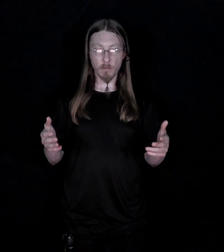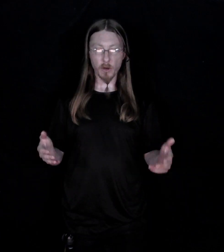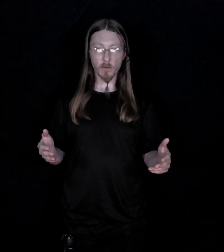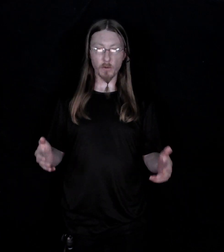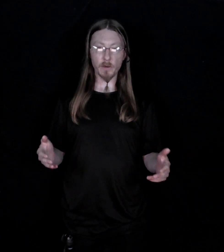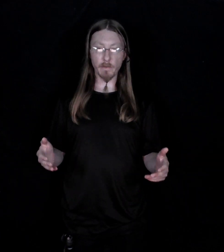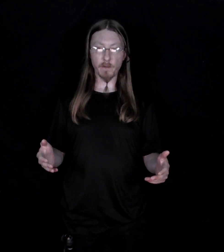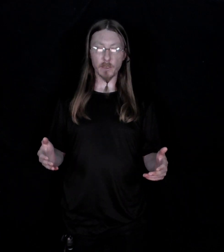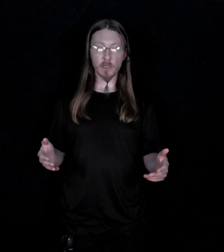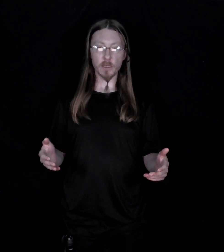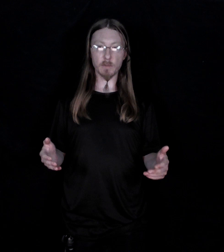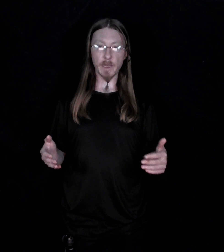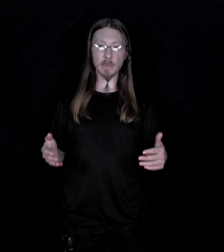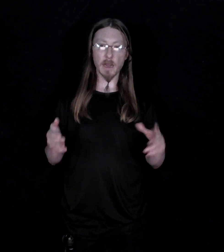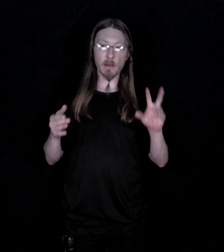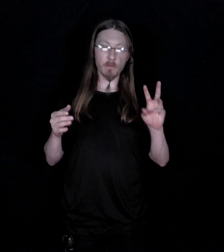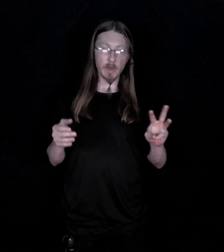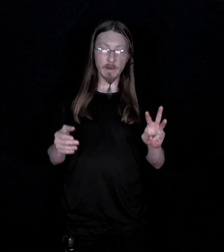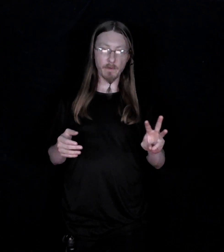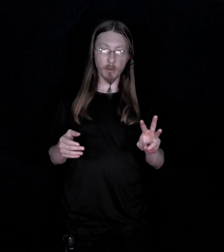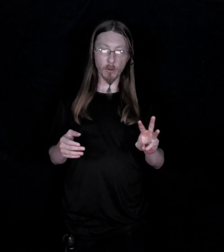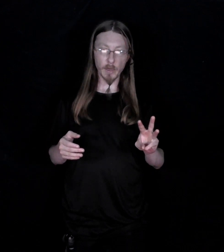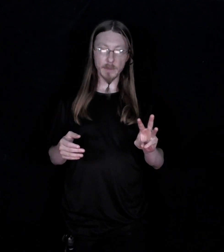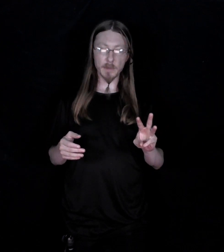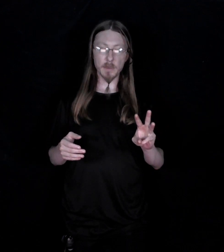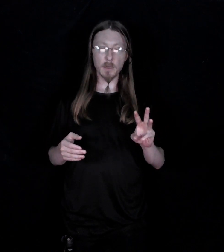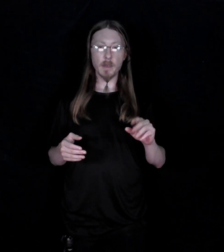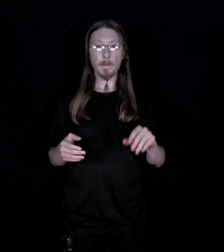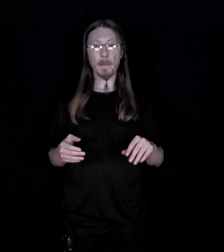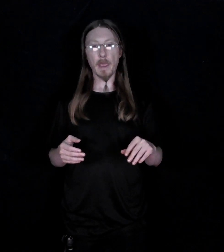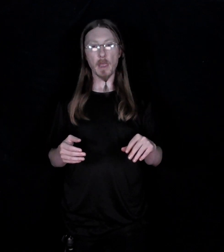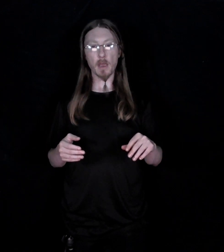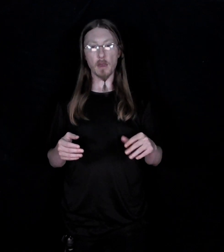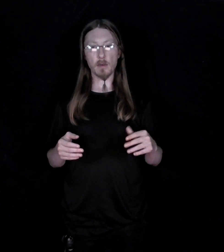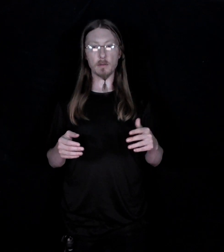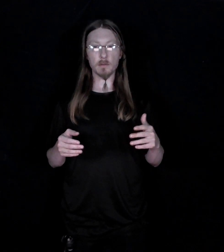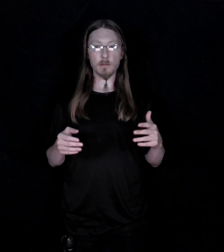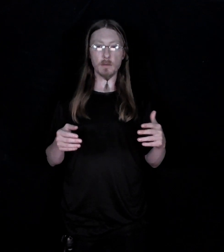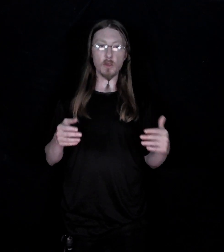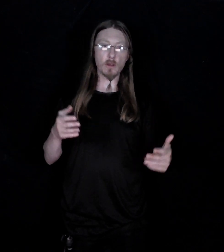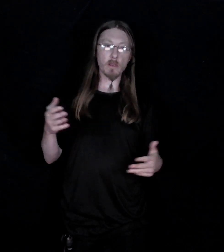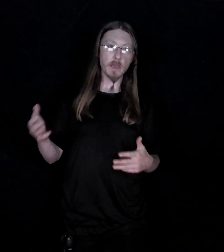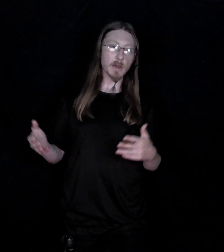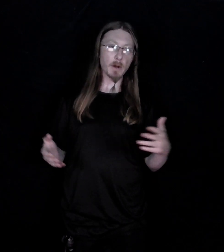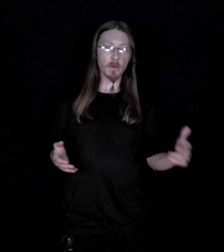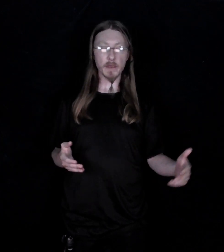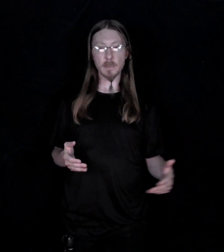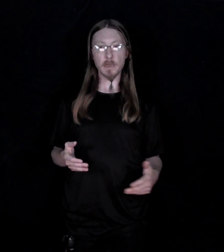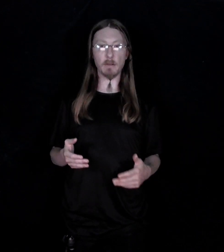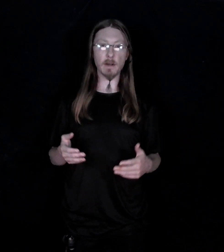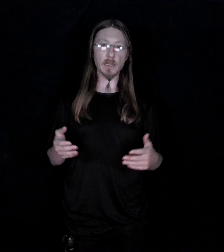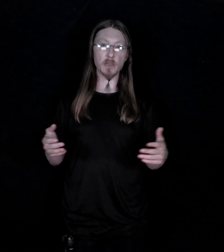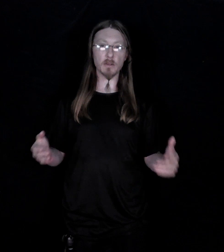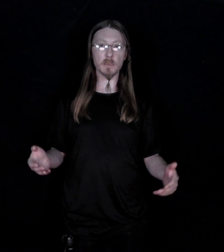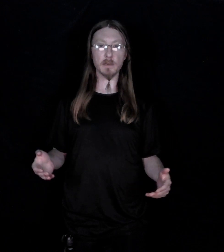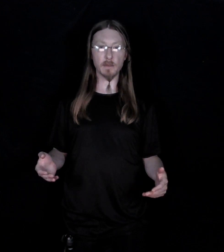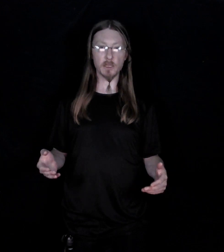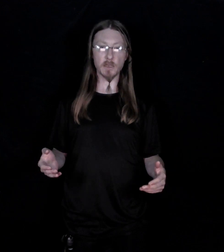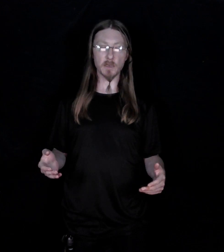book really functions based on three different points and you can think about this in a logical syllogism